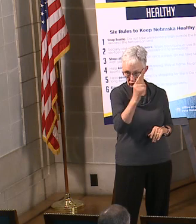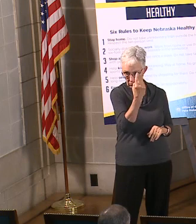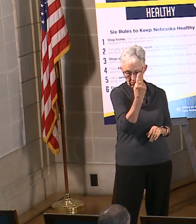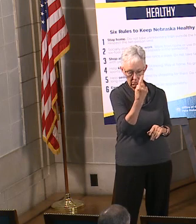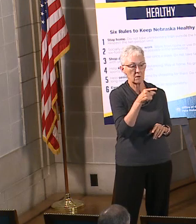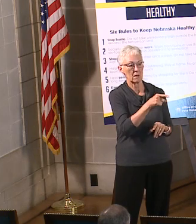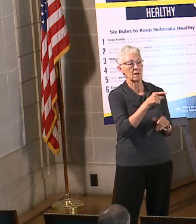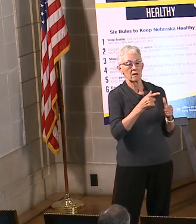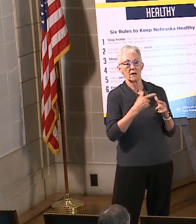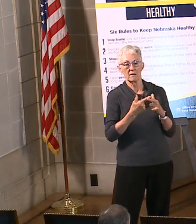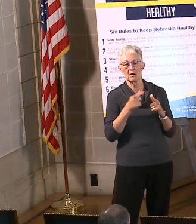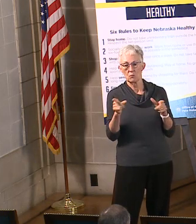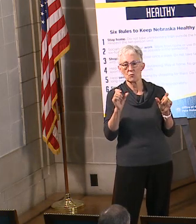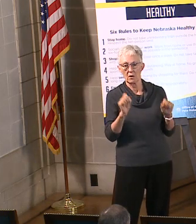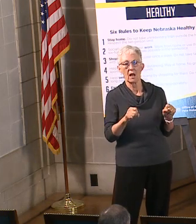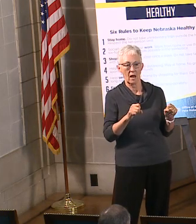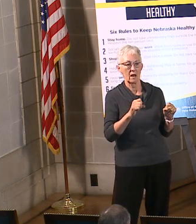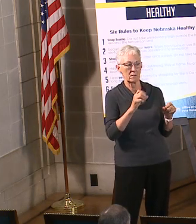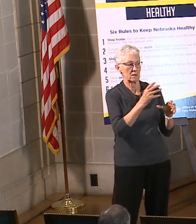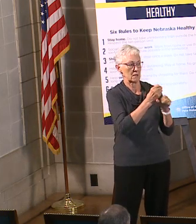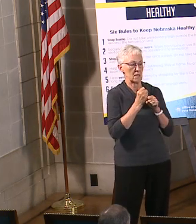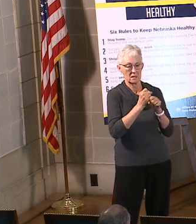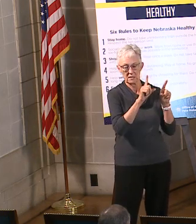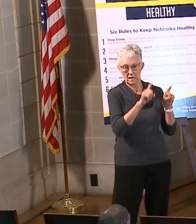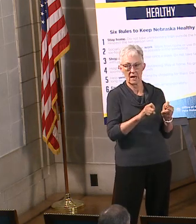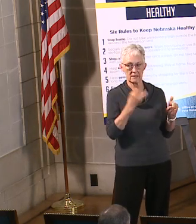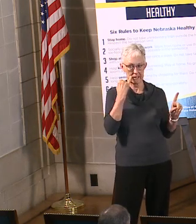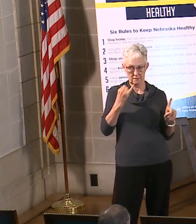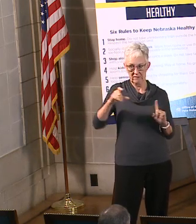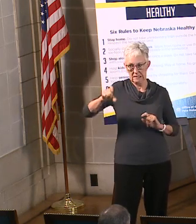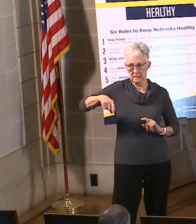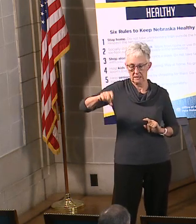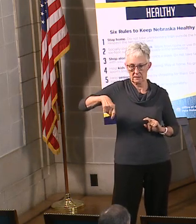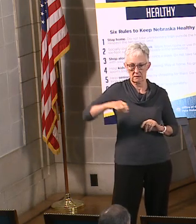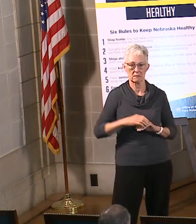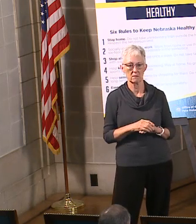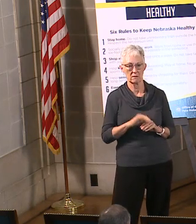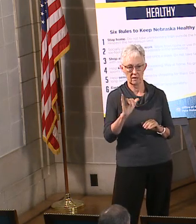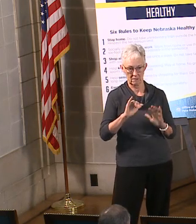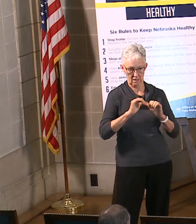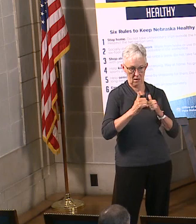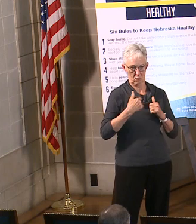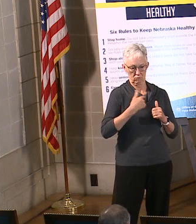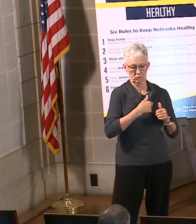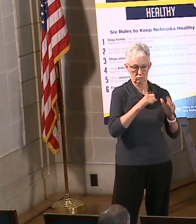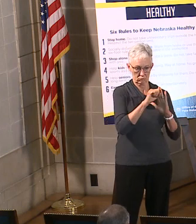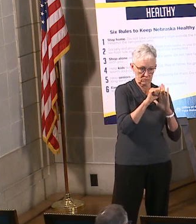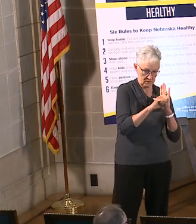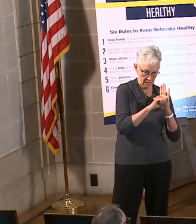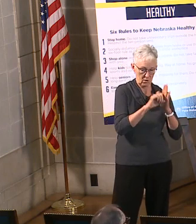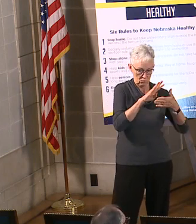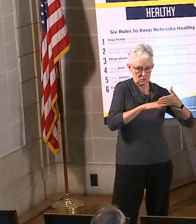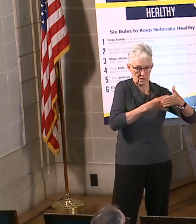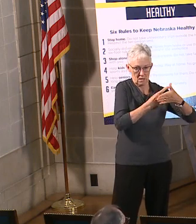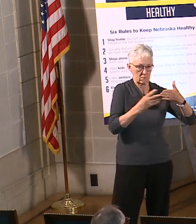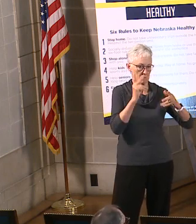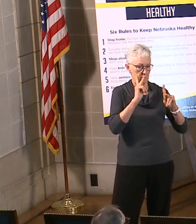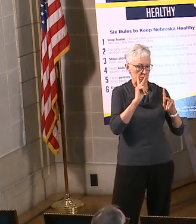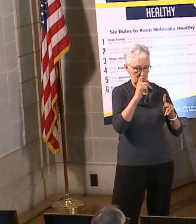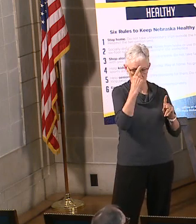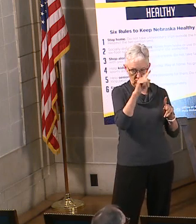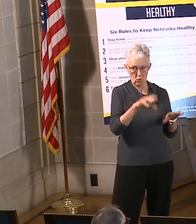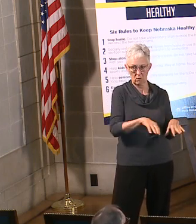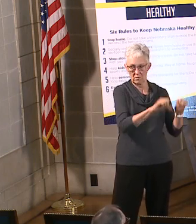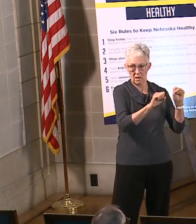secure. We're only using it for this testing program. And this is how we are scheduling people to do testing. So please keep that in mind. And then